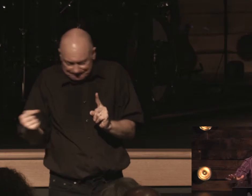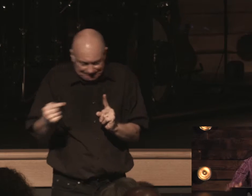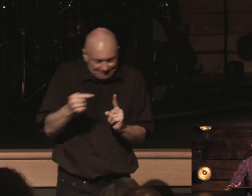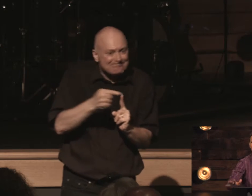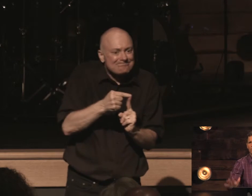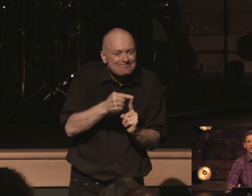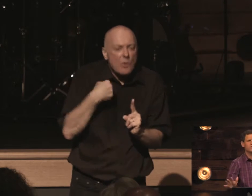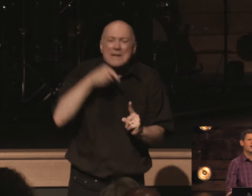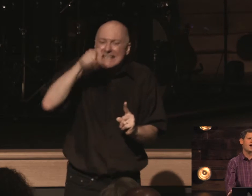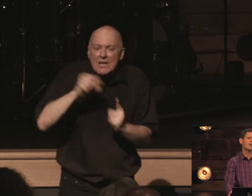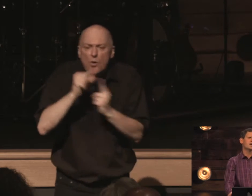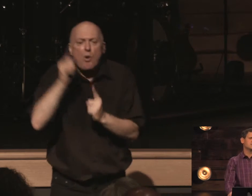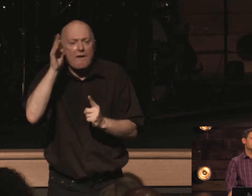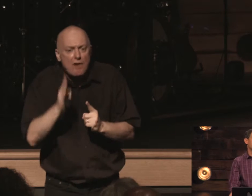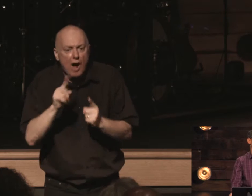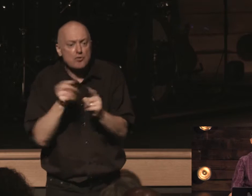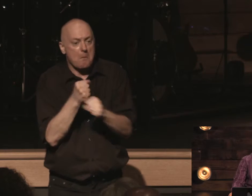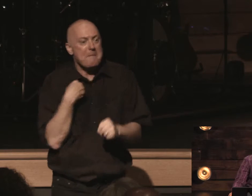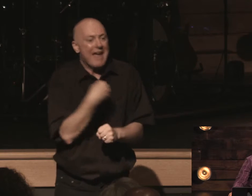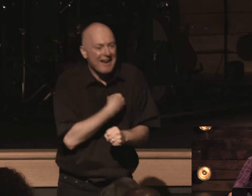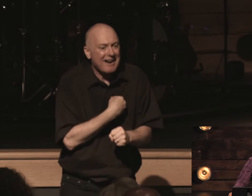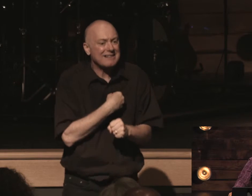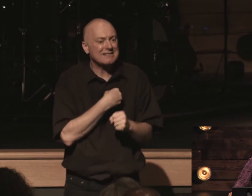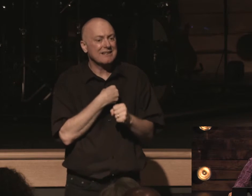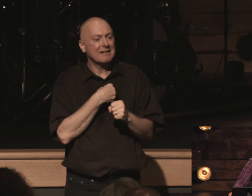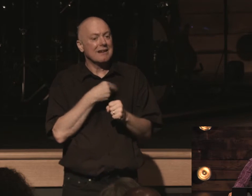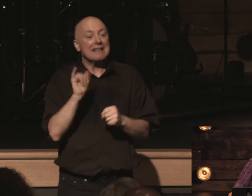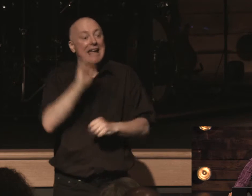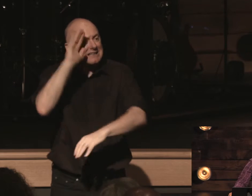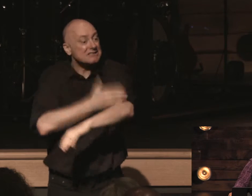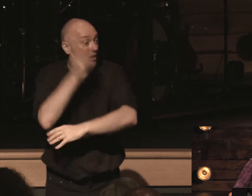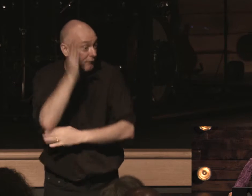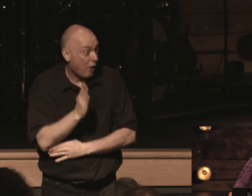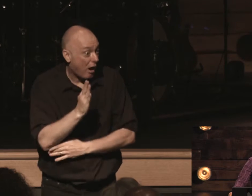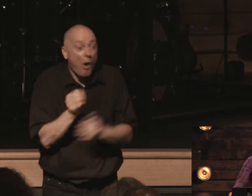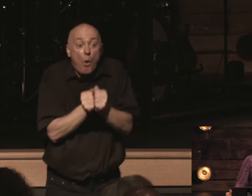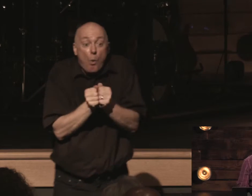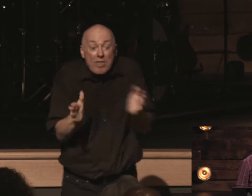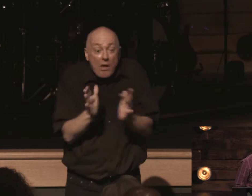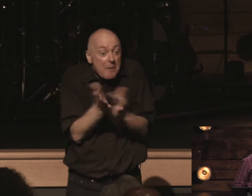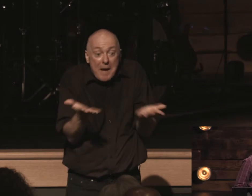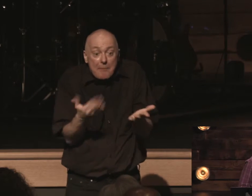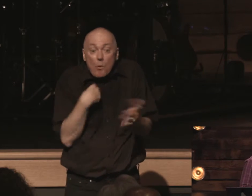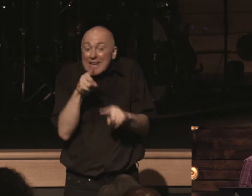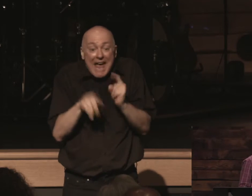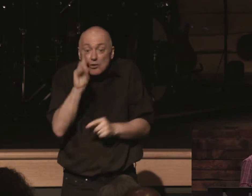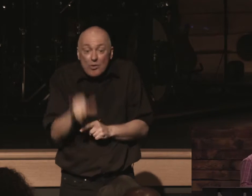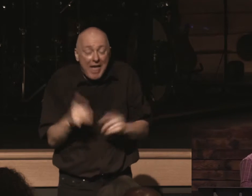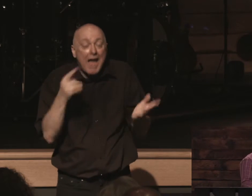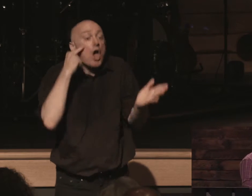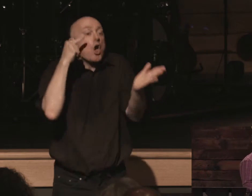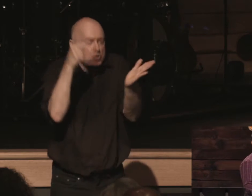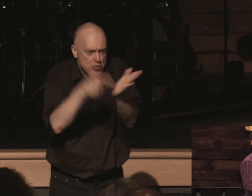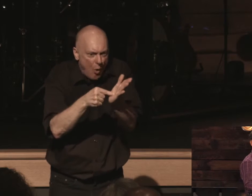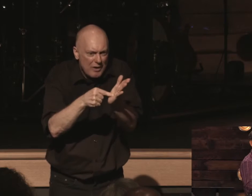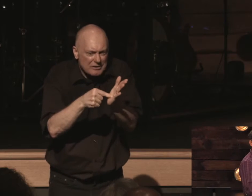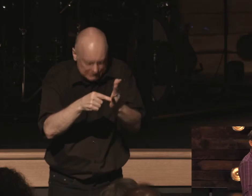we need the word of god to make us into the image of the son of god and without it we cannot do that notice this chart we have on our